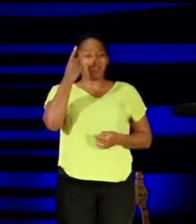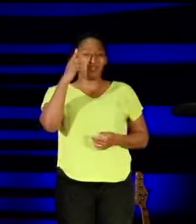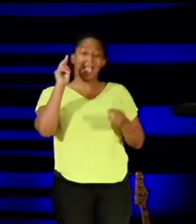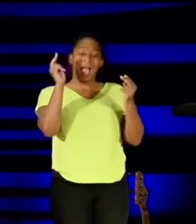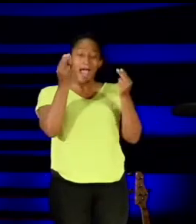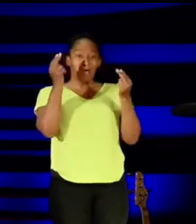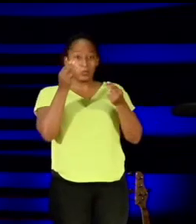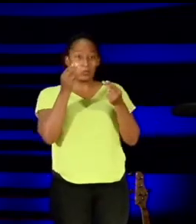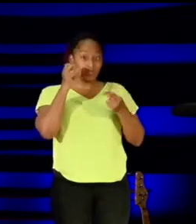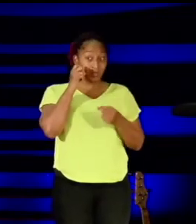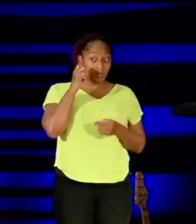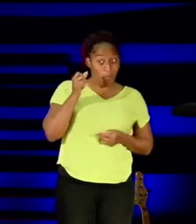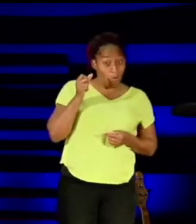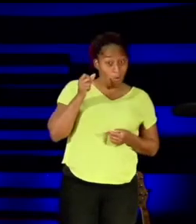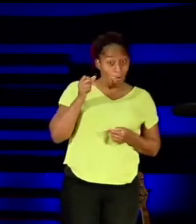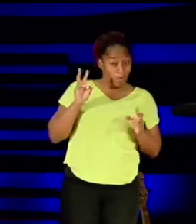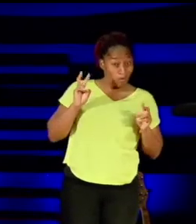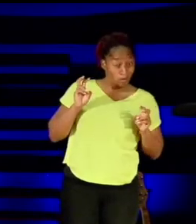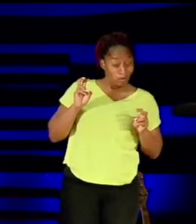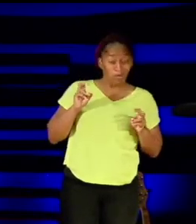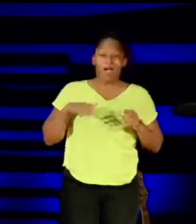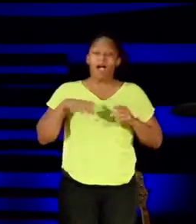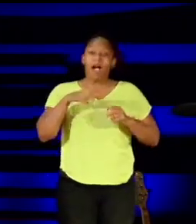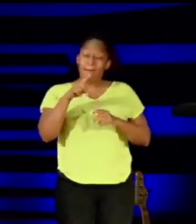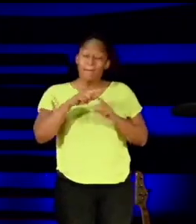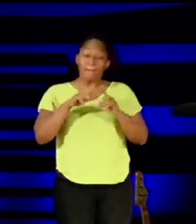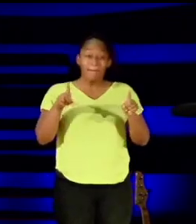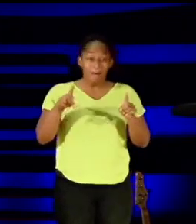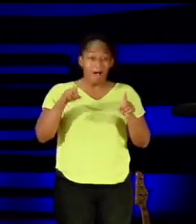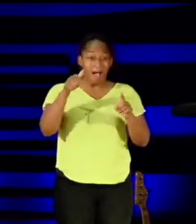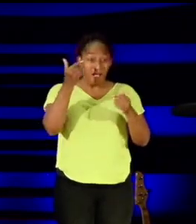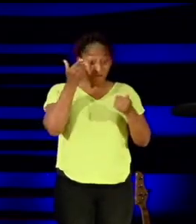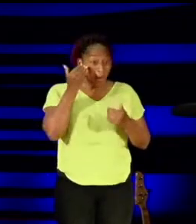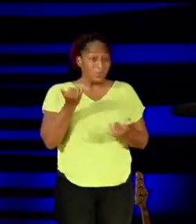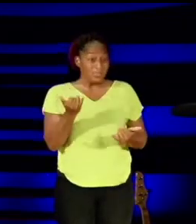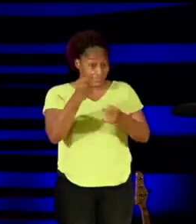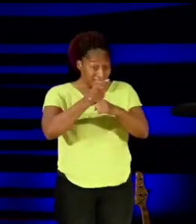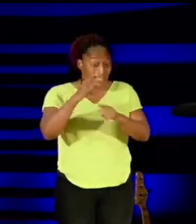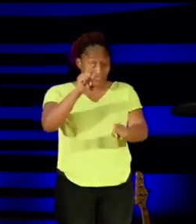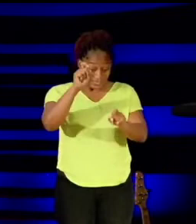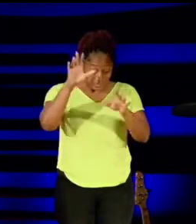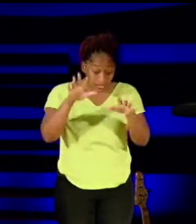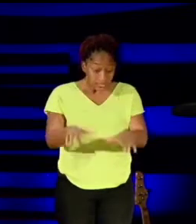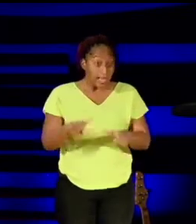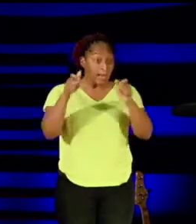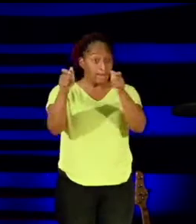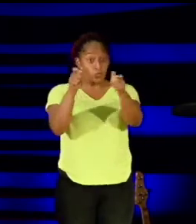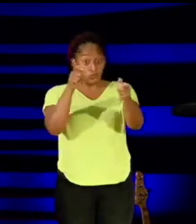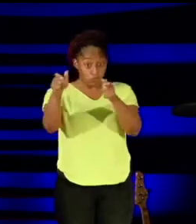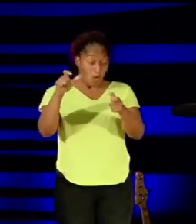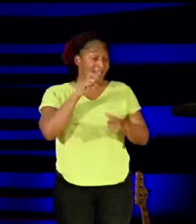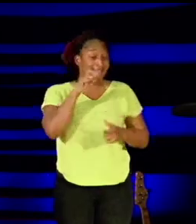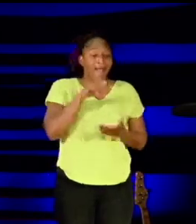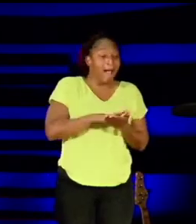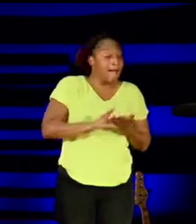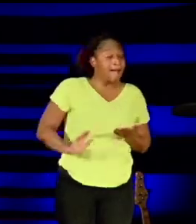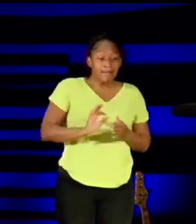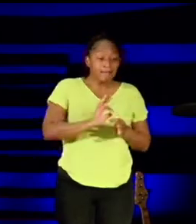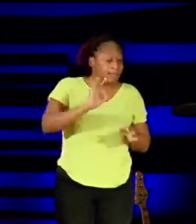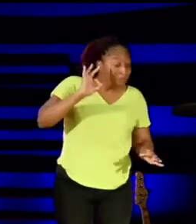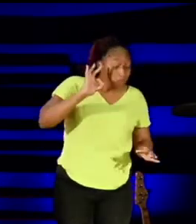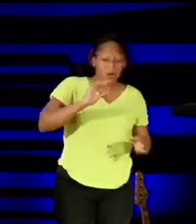tricking nor treating. All I know is that today, somebody needs to take authority over some unclean spirit, some